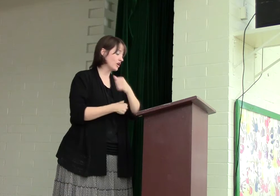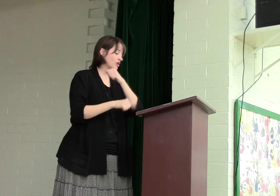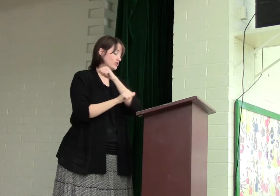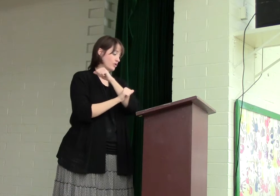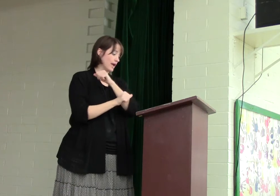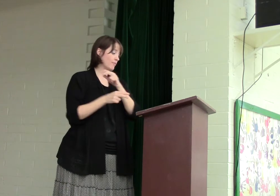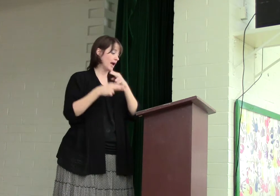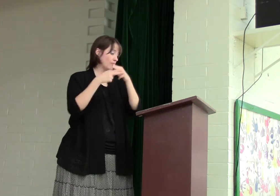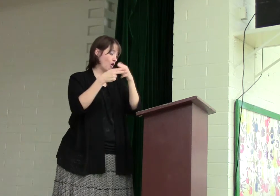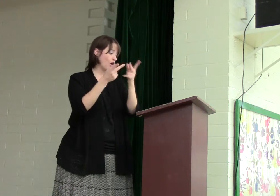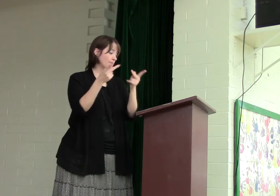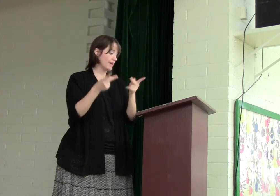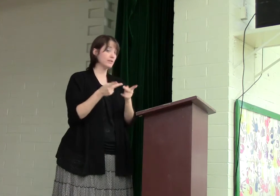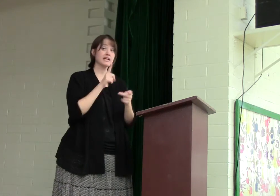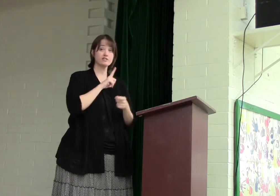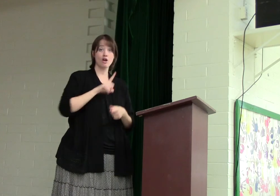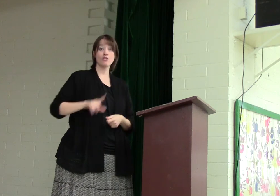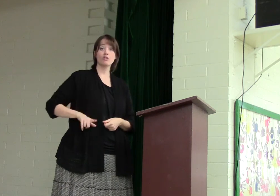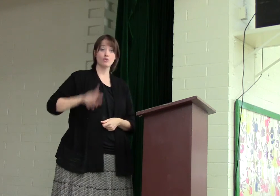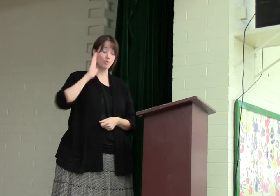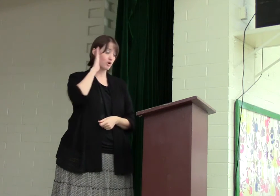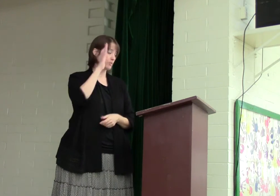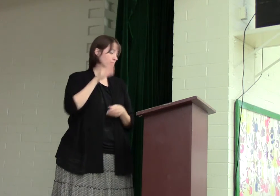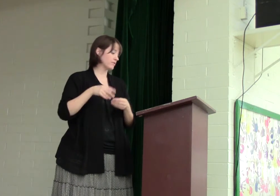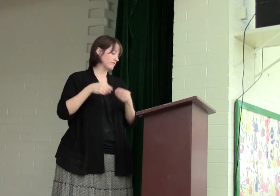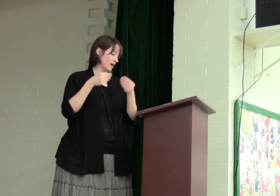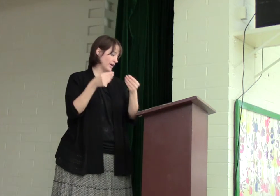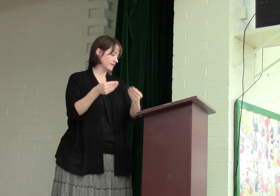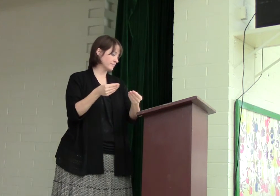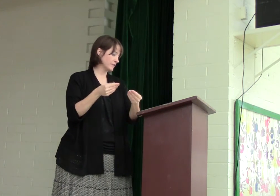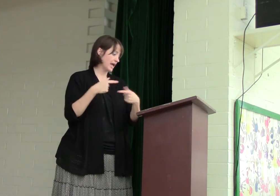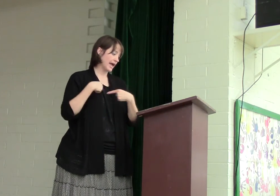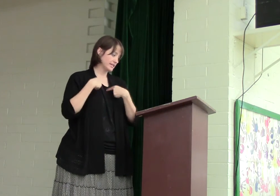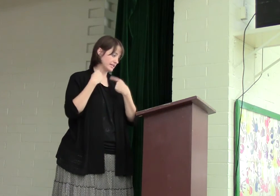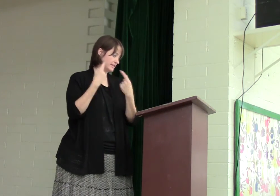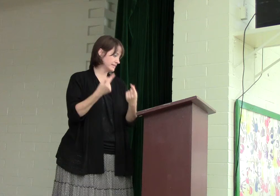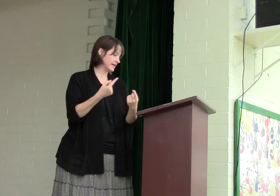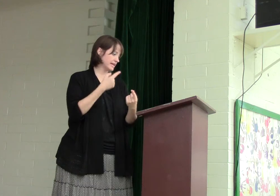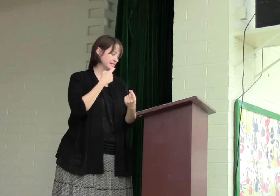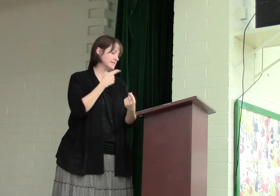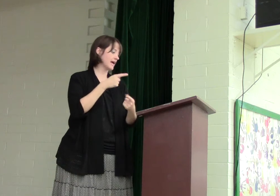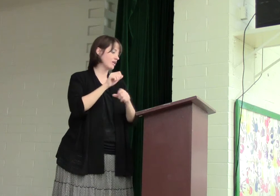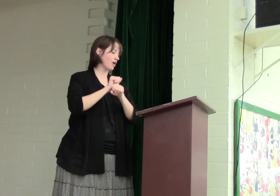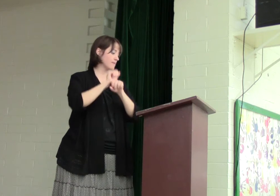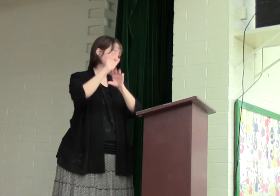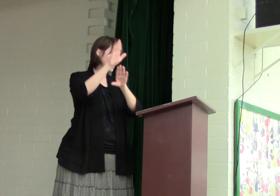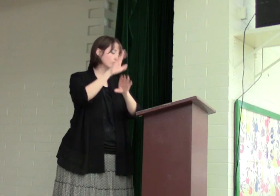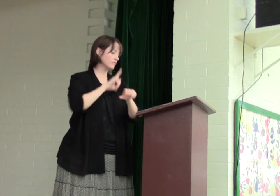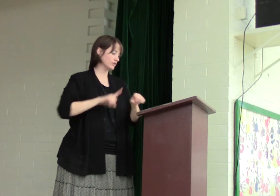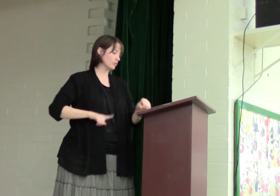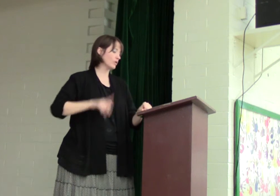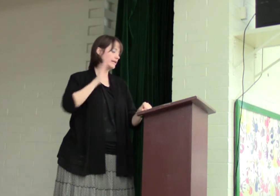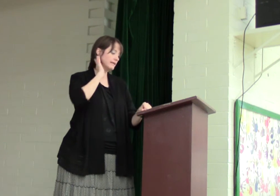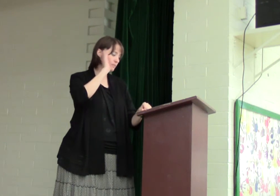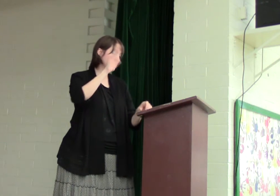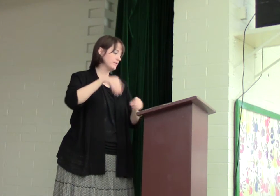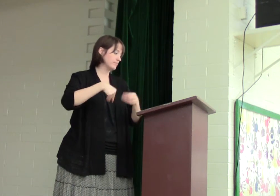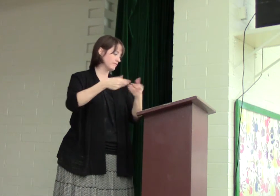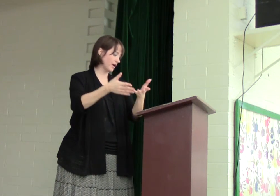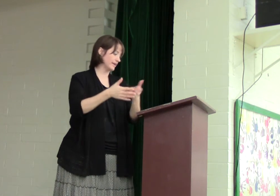So Abraham called that place, the Lord will provide. And to this day it is said, on the mountain of the Lord it will be provided.